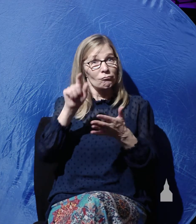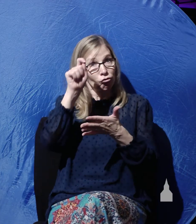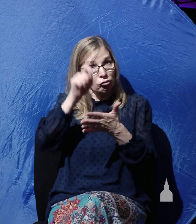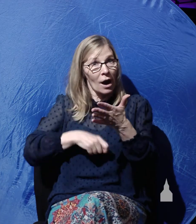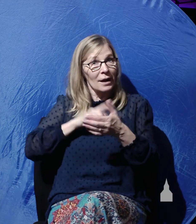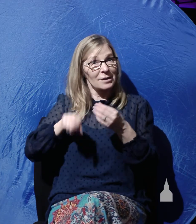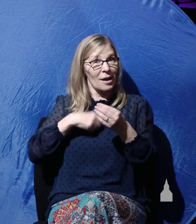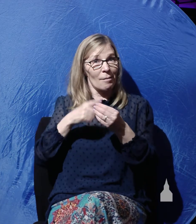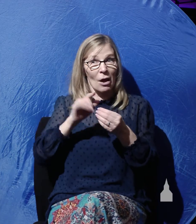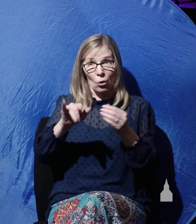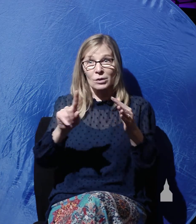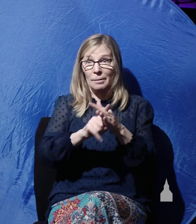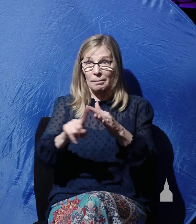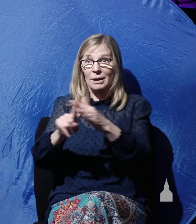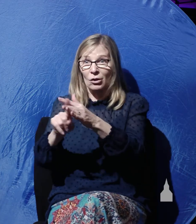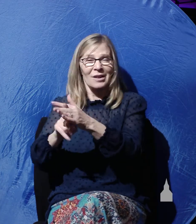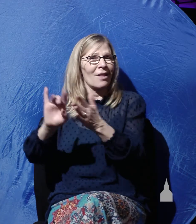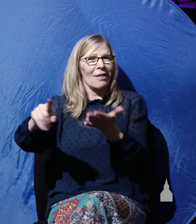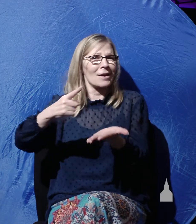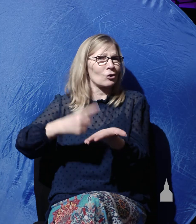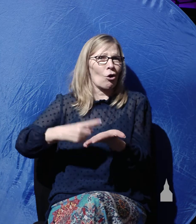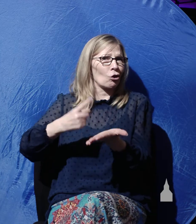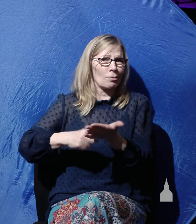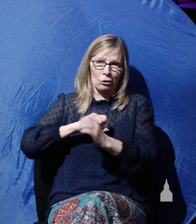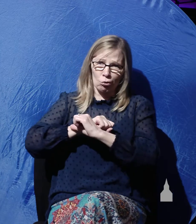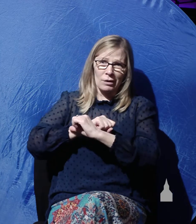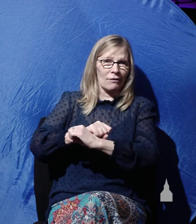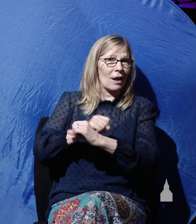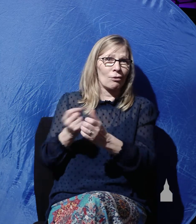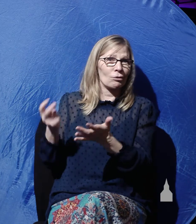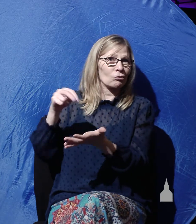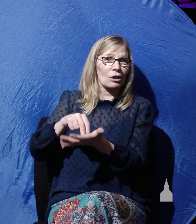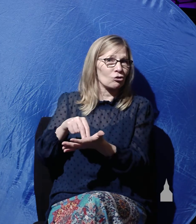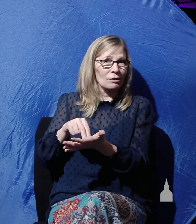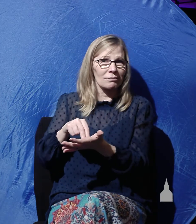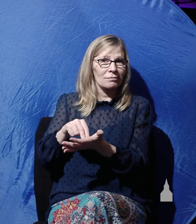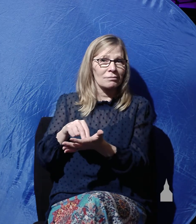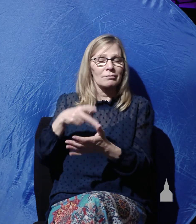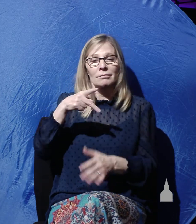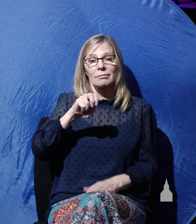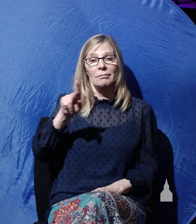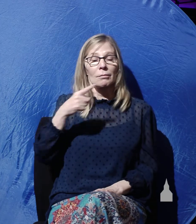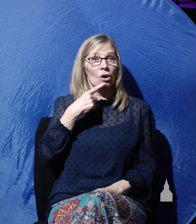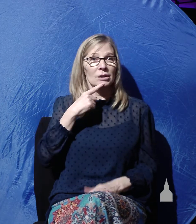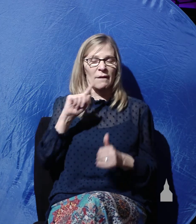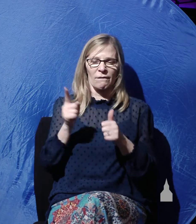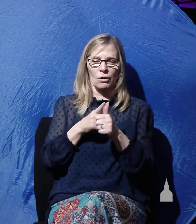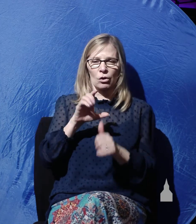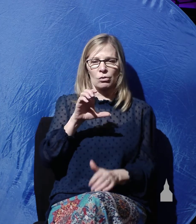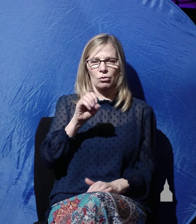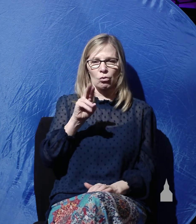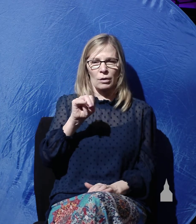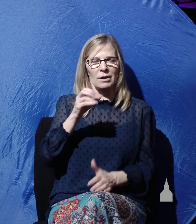Jesus as an argument to defend the resurrection. Here's what Paul says, 1 Corinthians 15, 5 through 8.